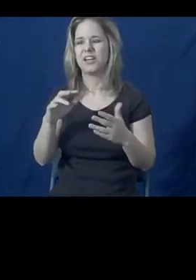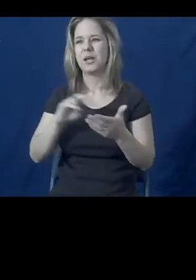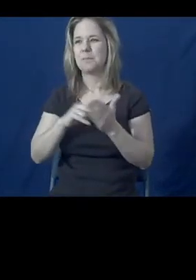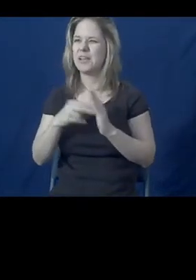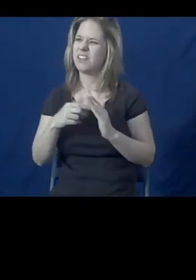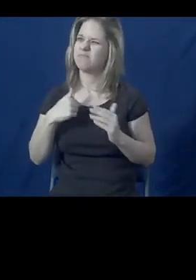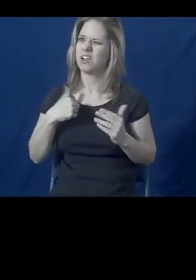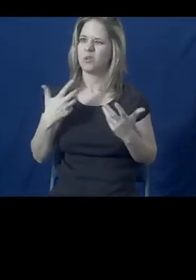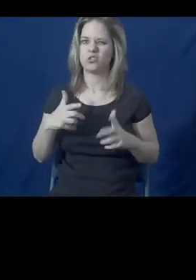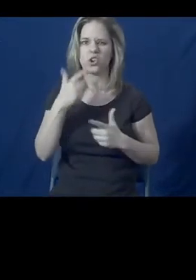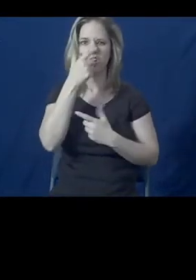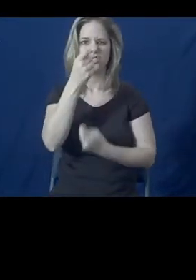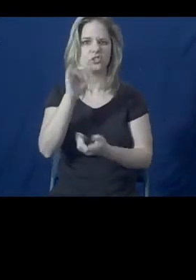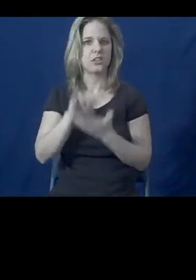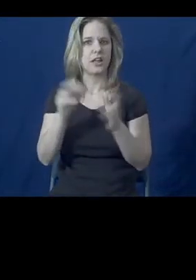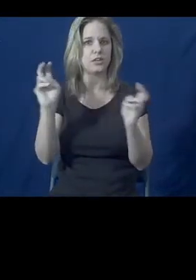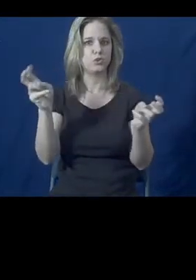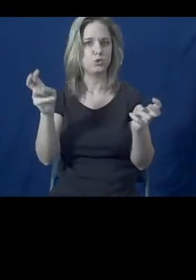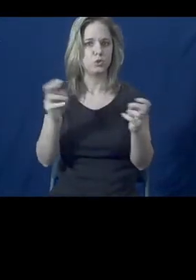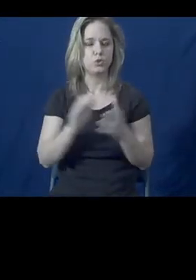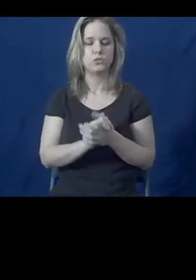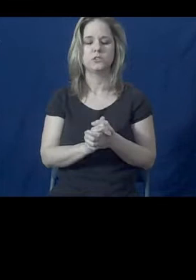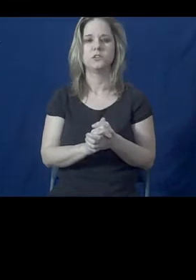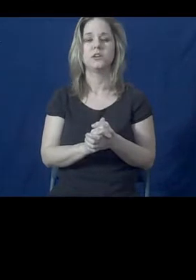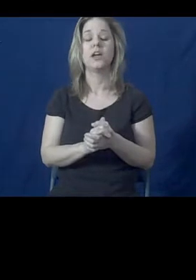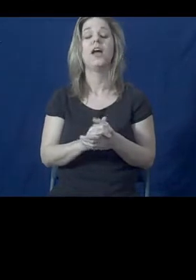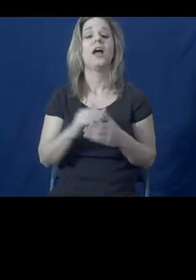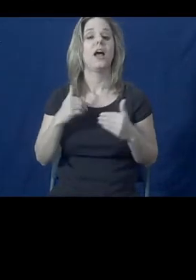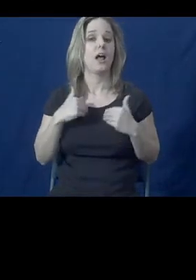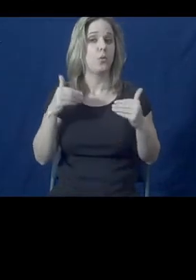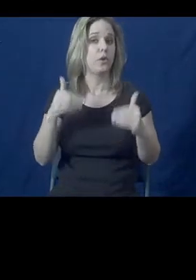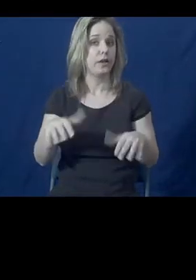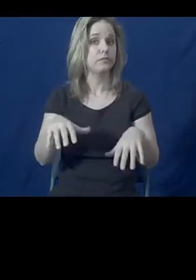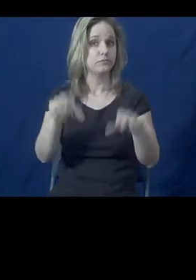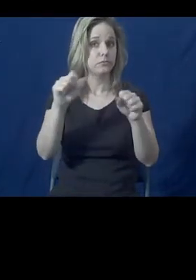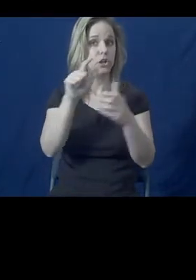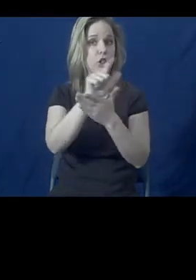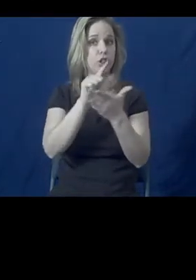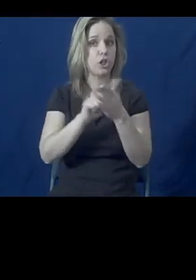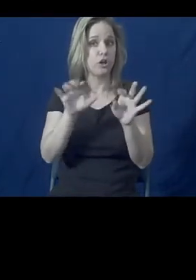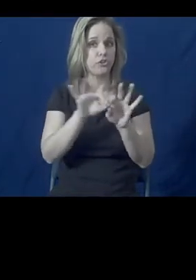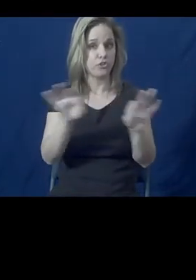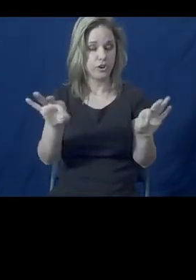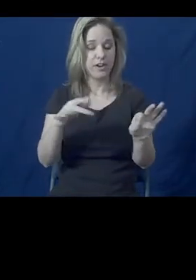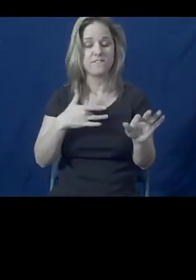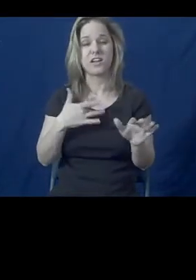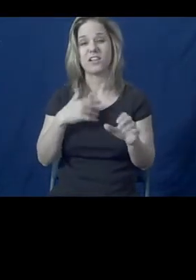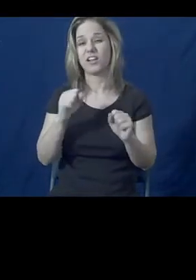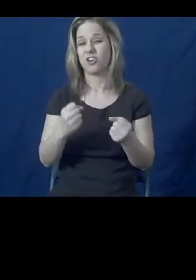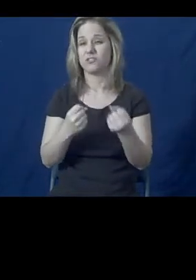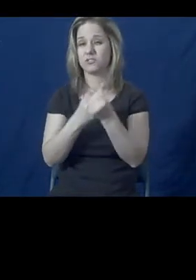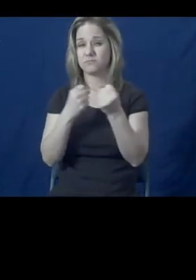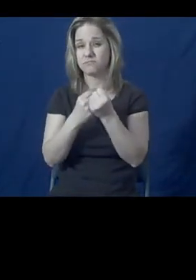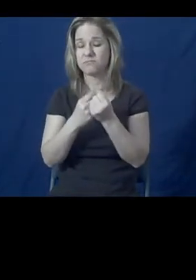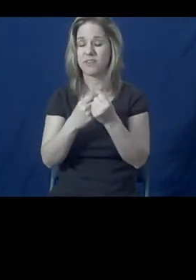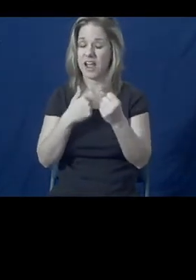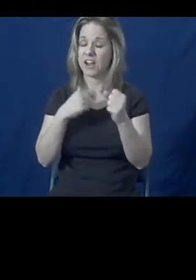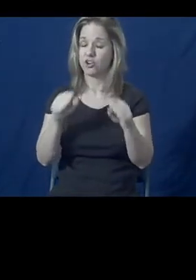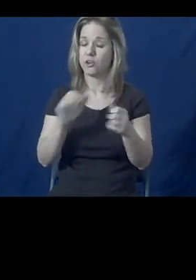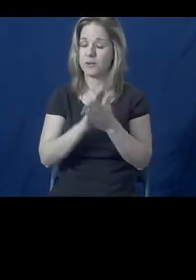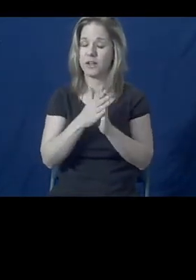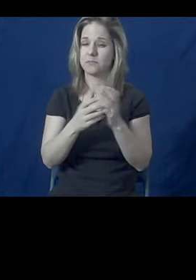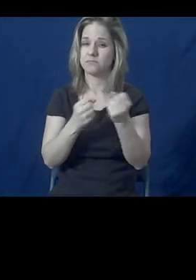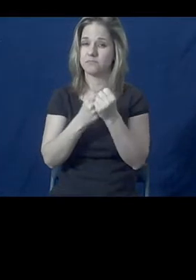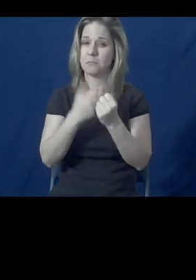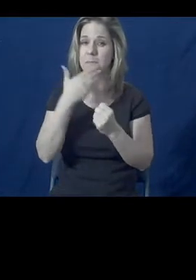orientation towards the issue. And then went ahead and got my law degree thinking that it would give me some stronger tools for advocacy, and indeed it